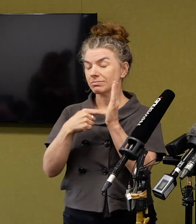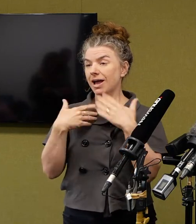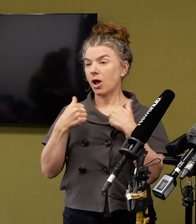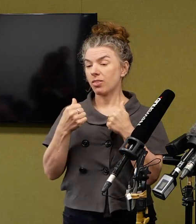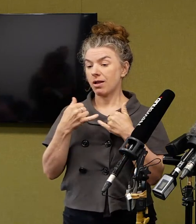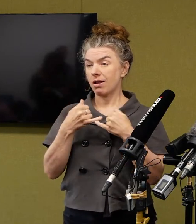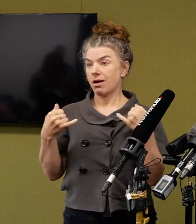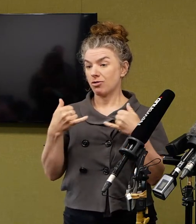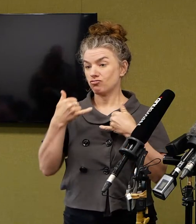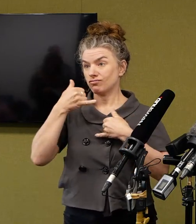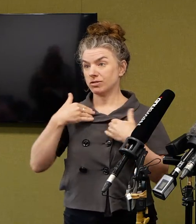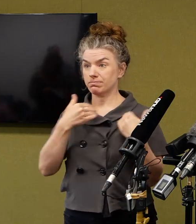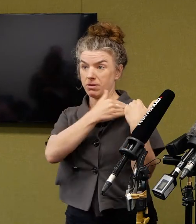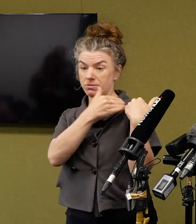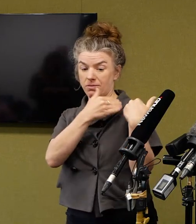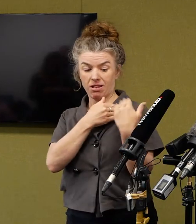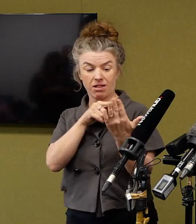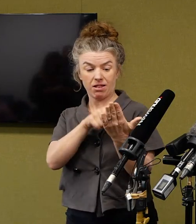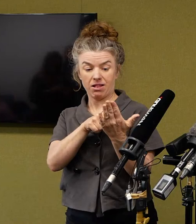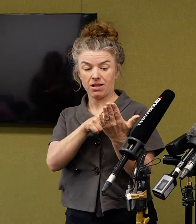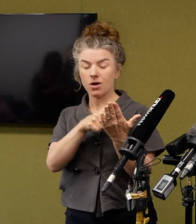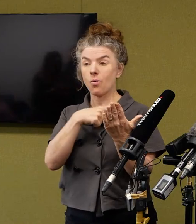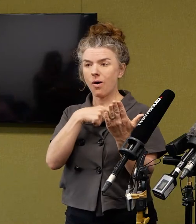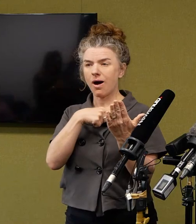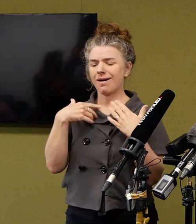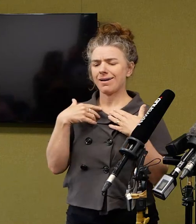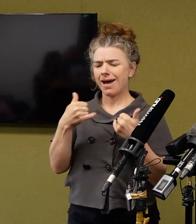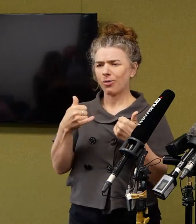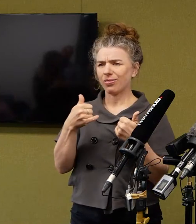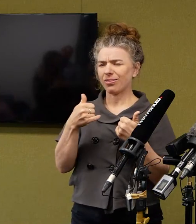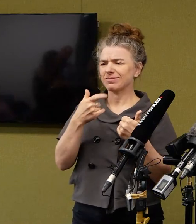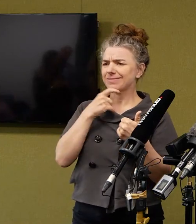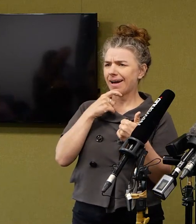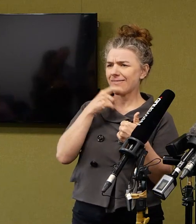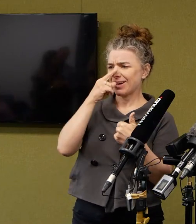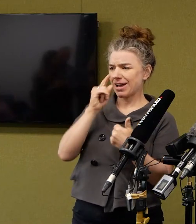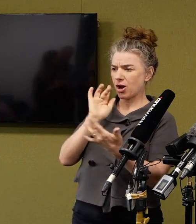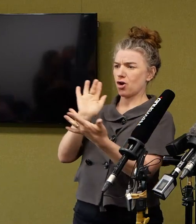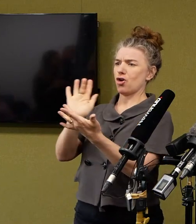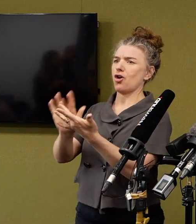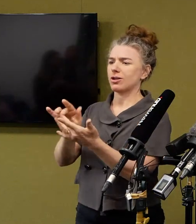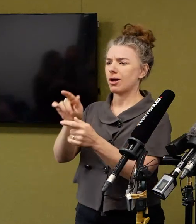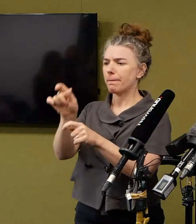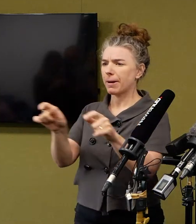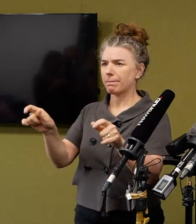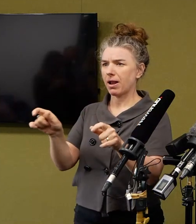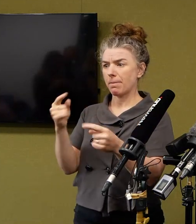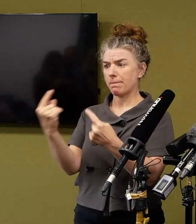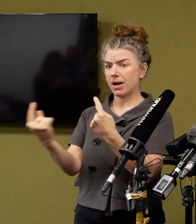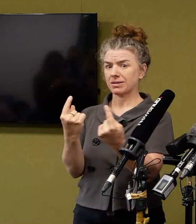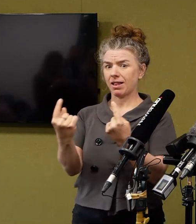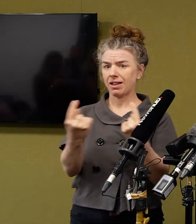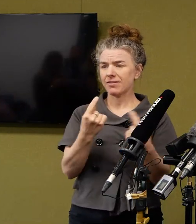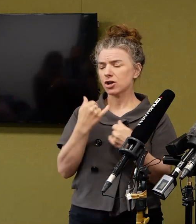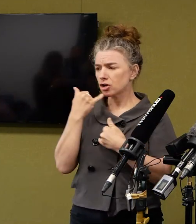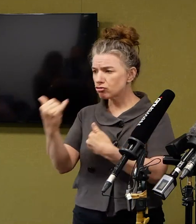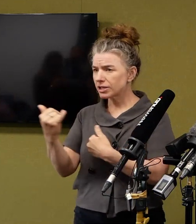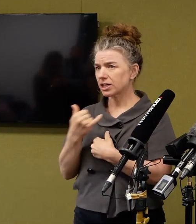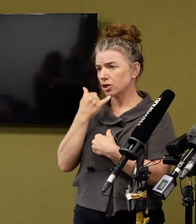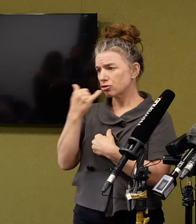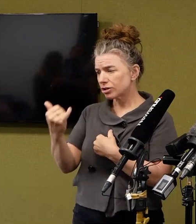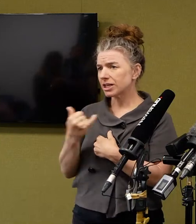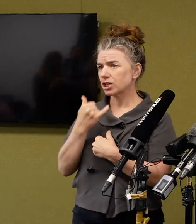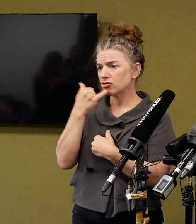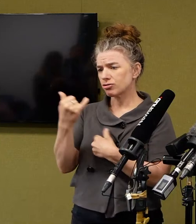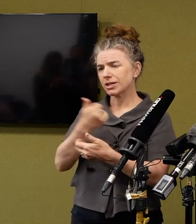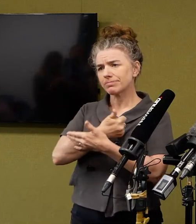that people can be contacted to the extent that they need to be contacted regularly to ensure that their well